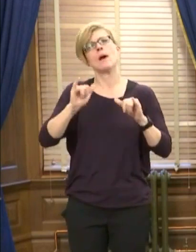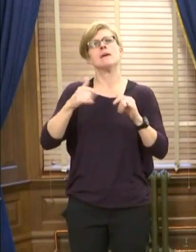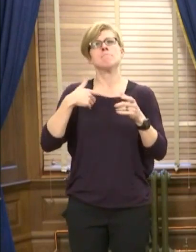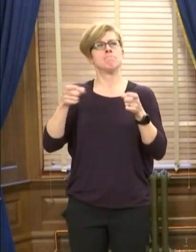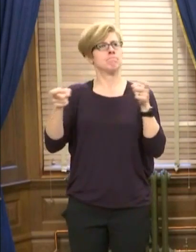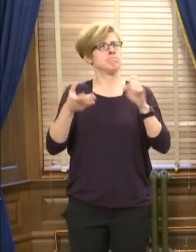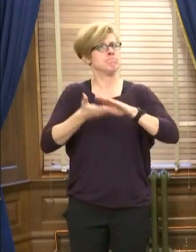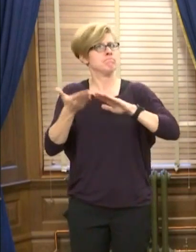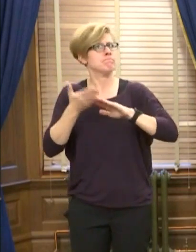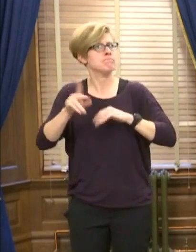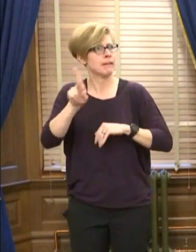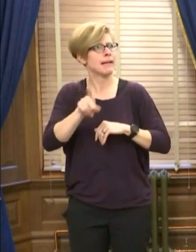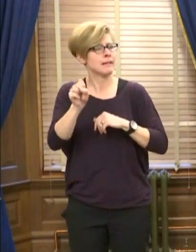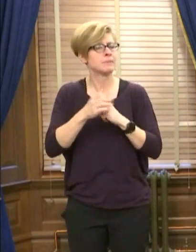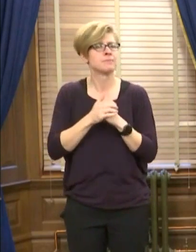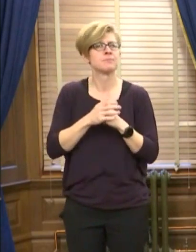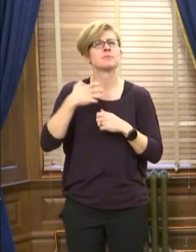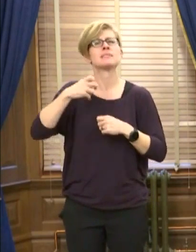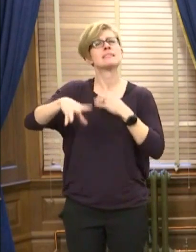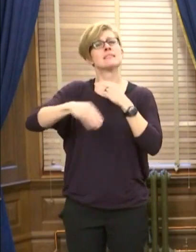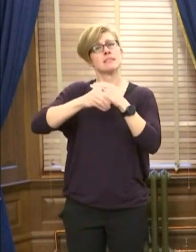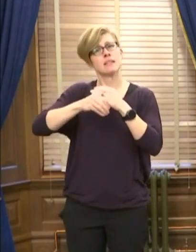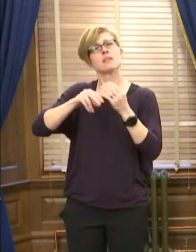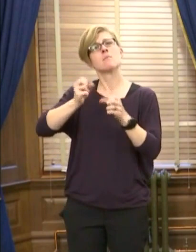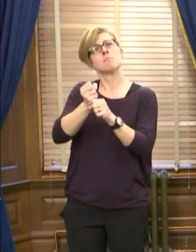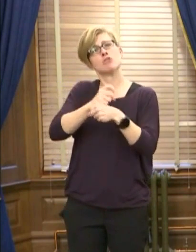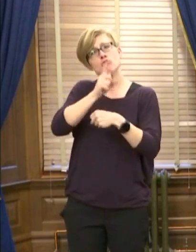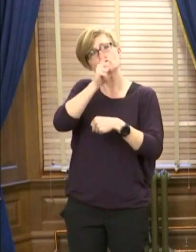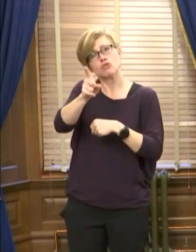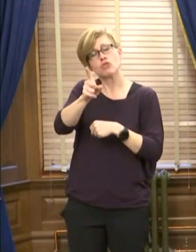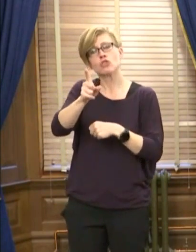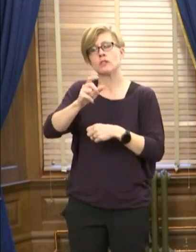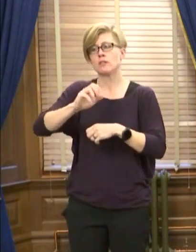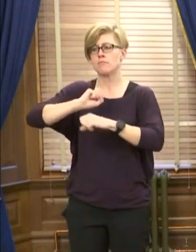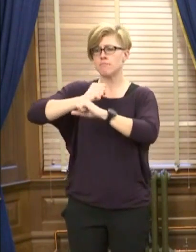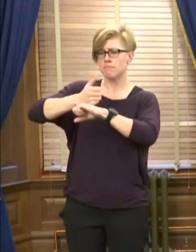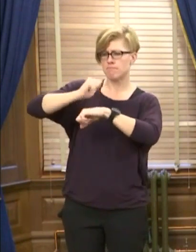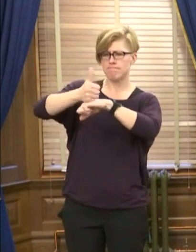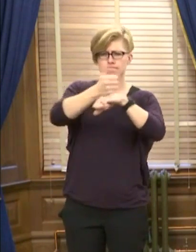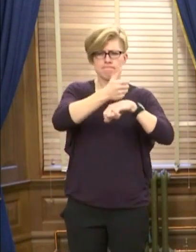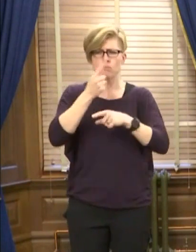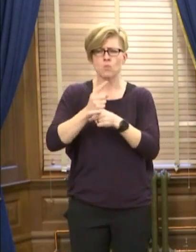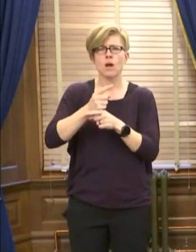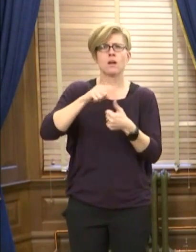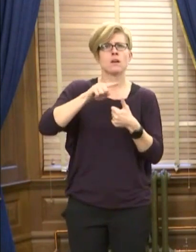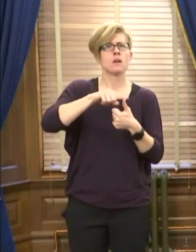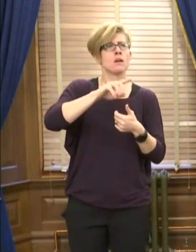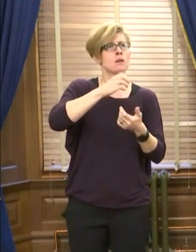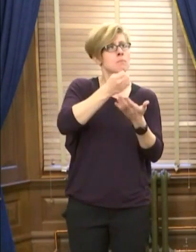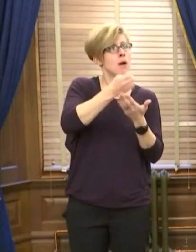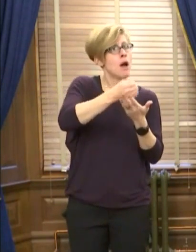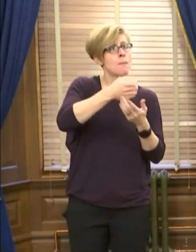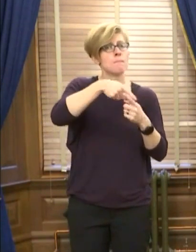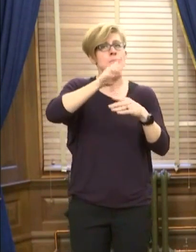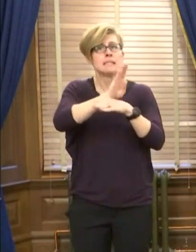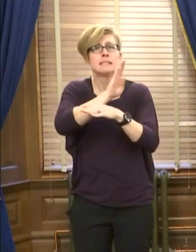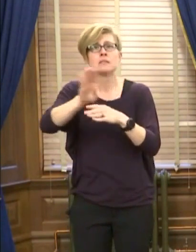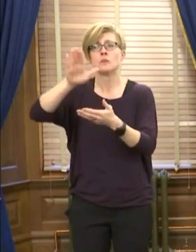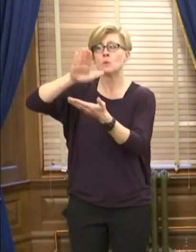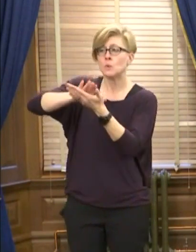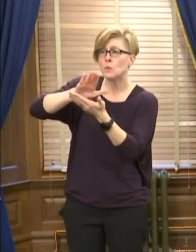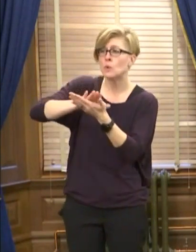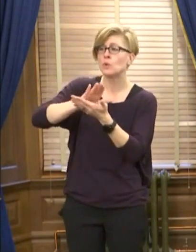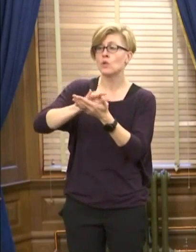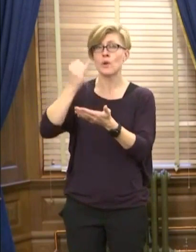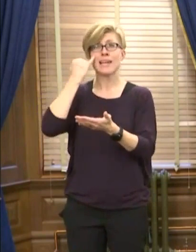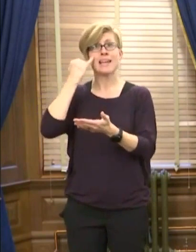We need in place guardrails that will protect Kansas families, our schools, and our businesses should we ever be confronted with